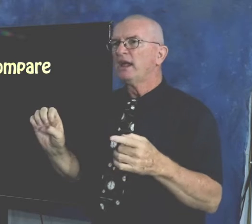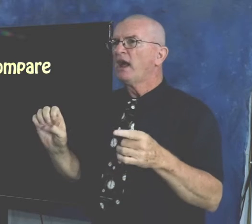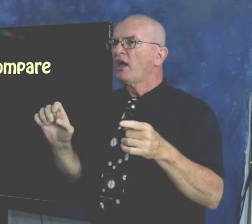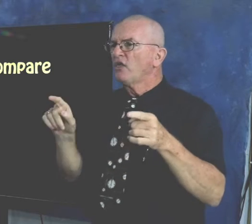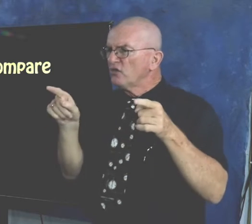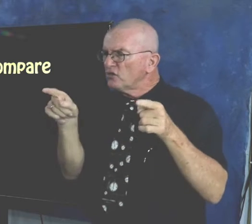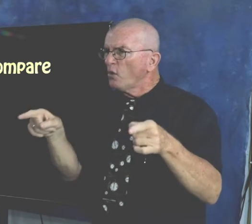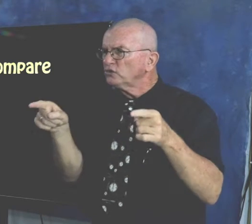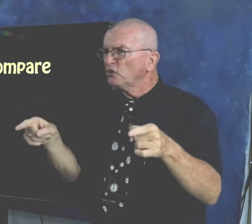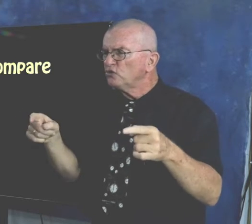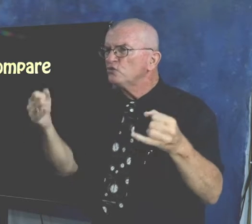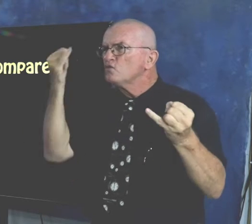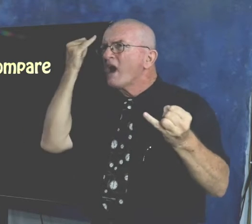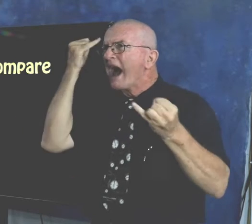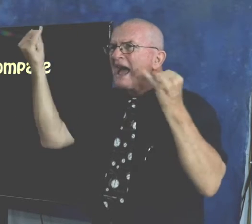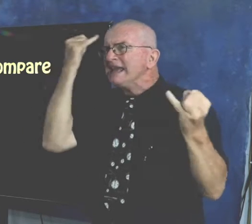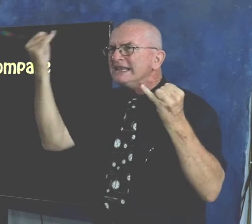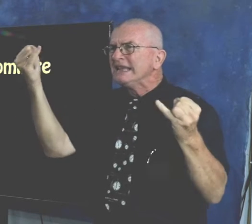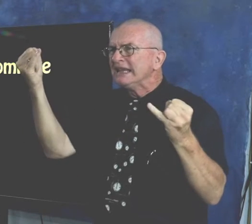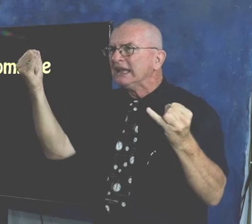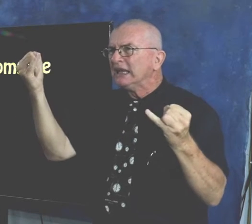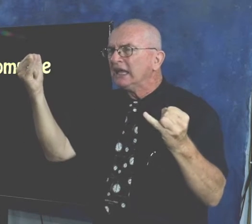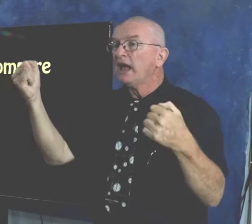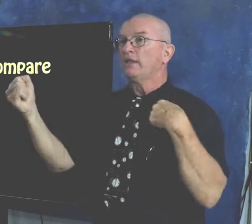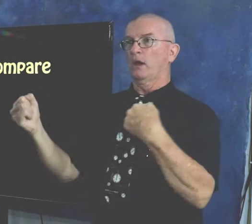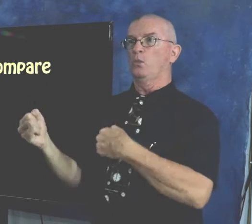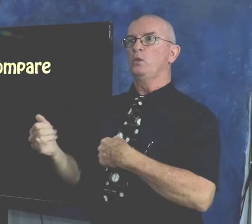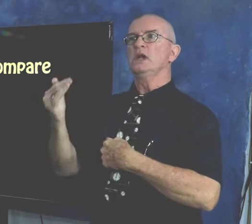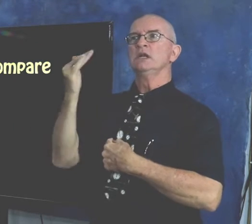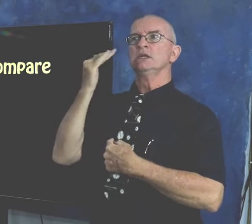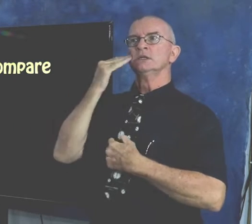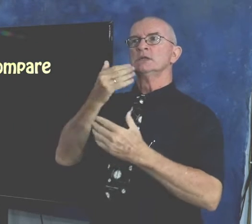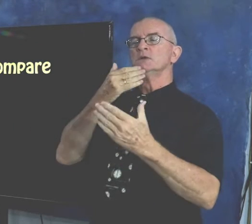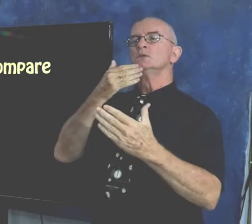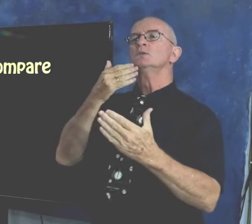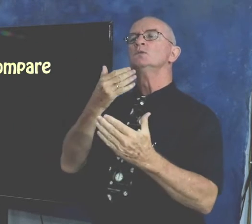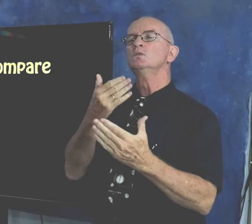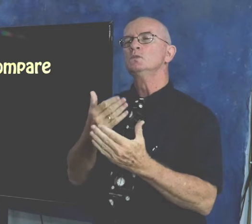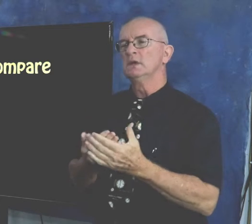Good and evil, good those two concepts, we know well.